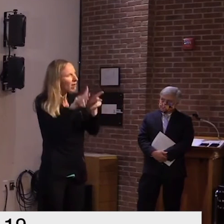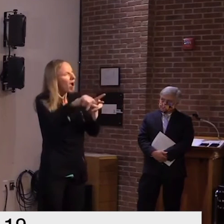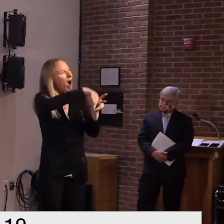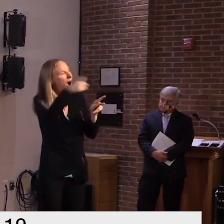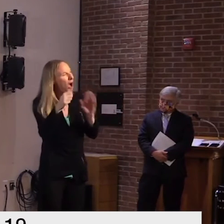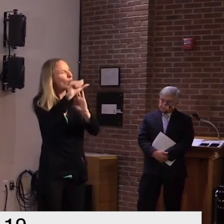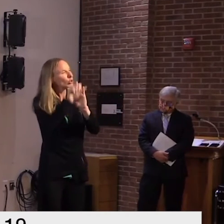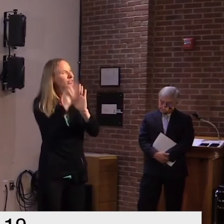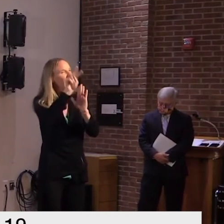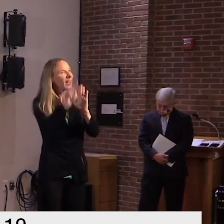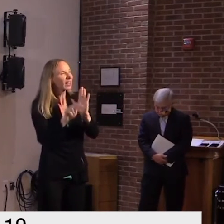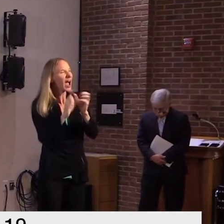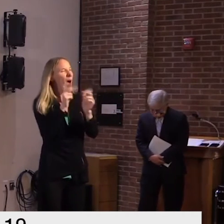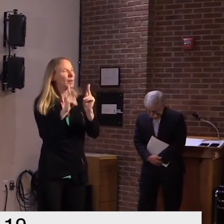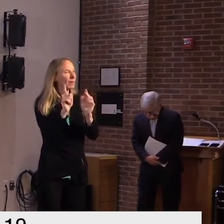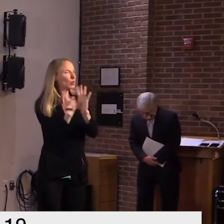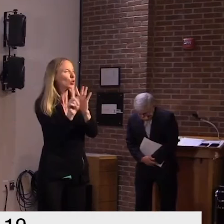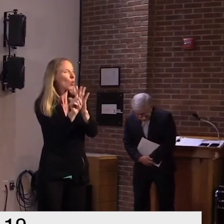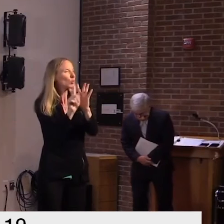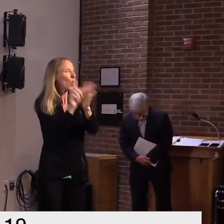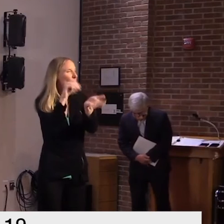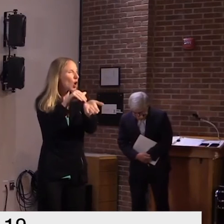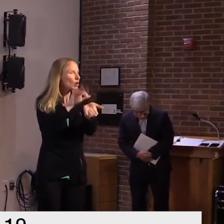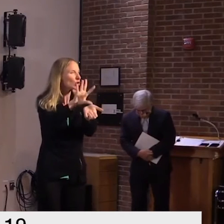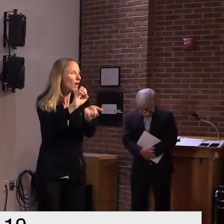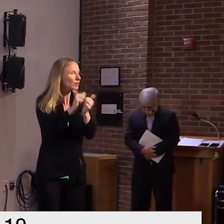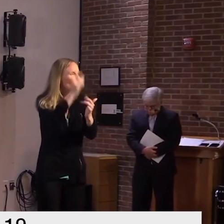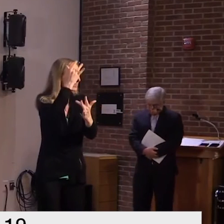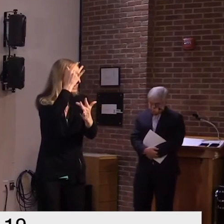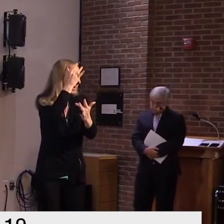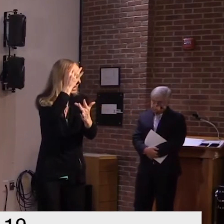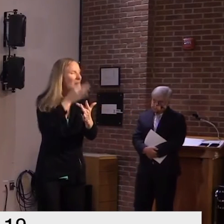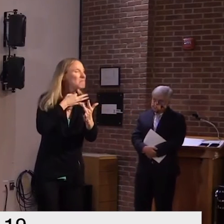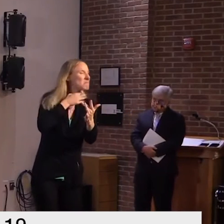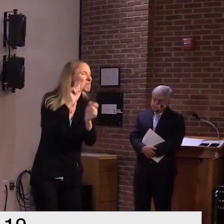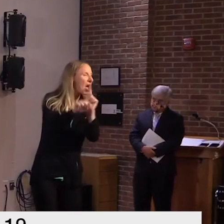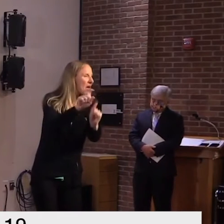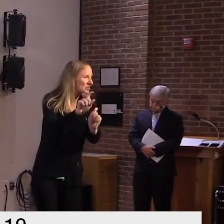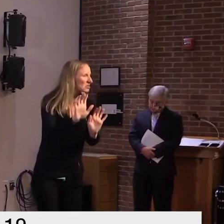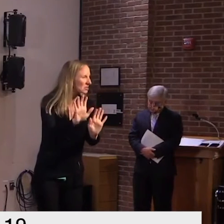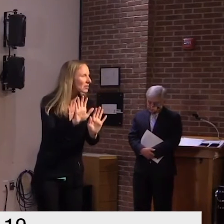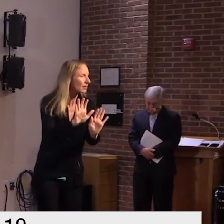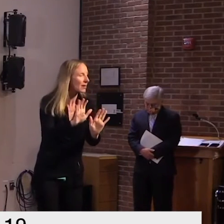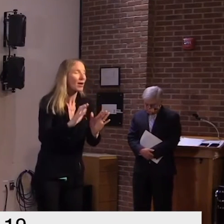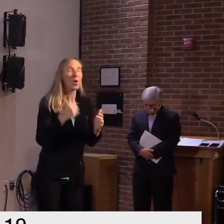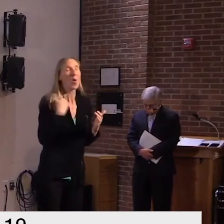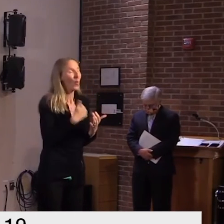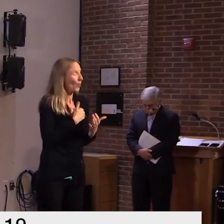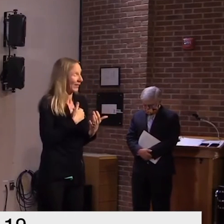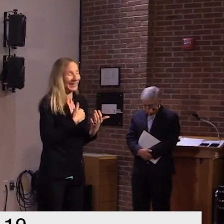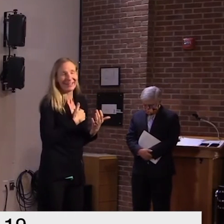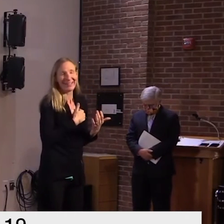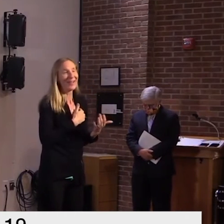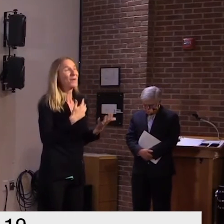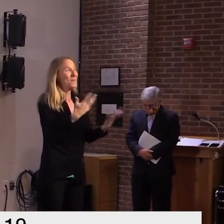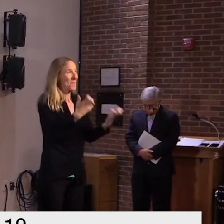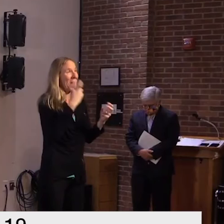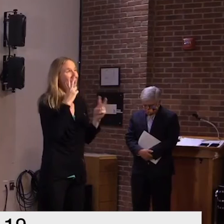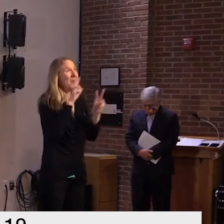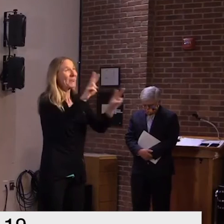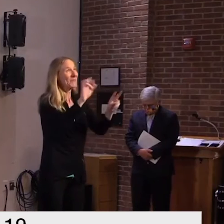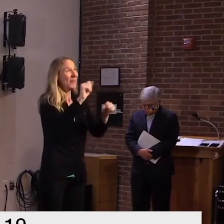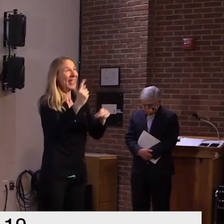find the same in many other states so we're all looking forward to a time when covid is not a primary concern